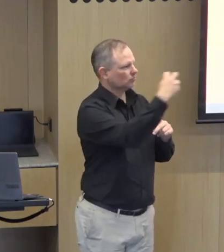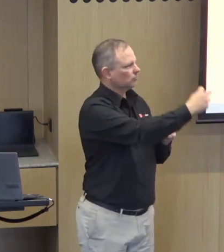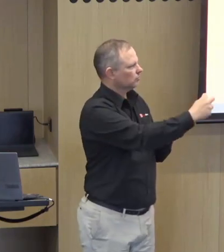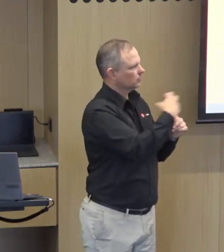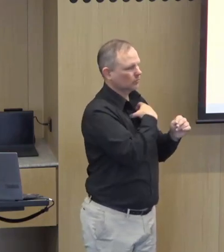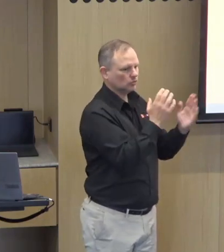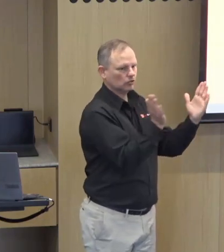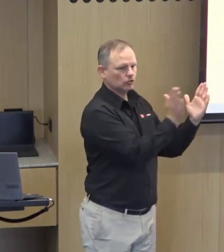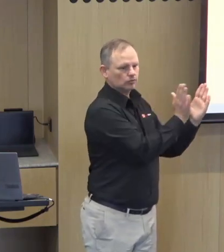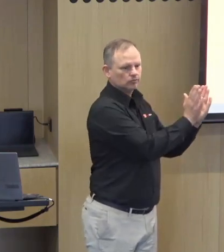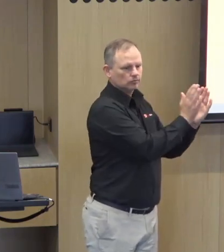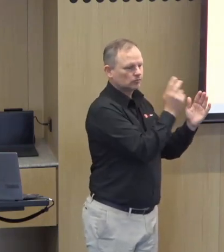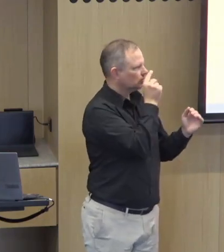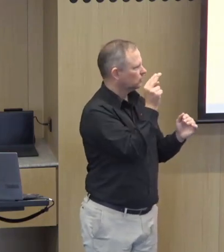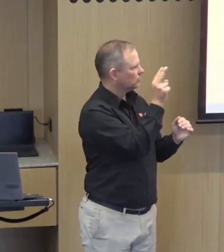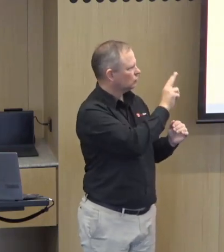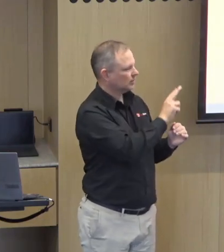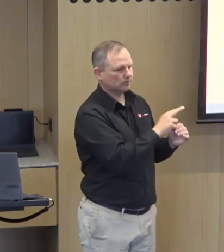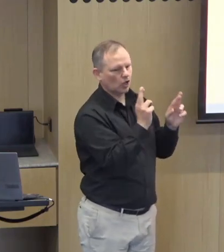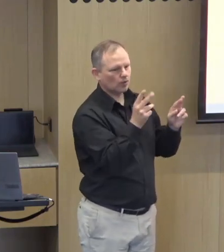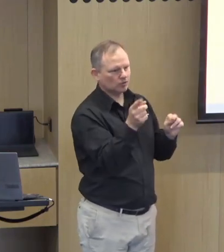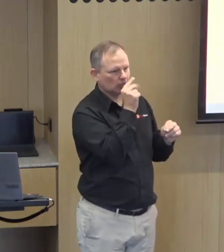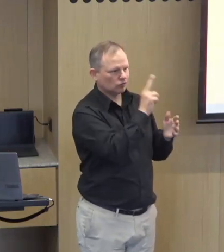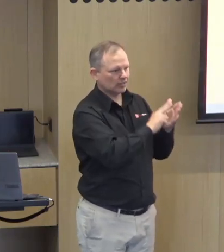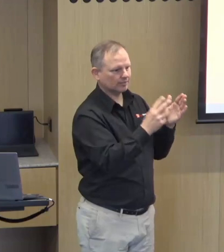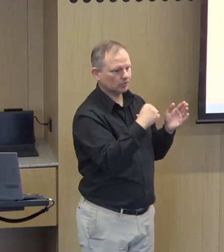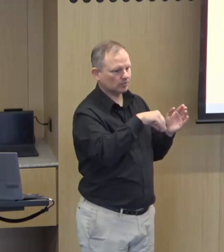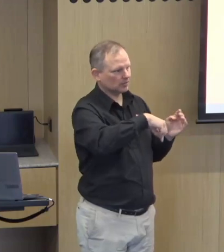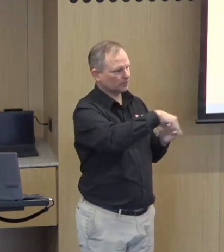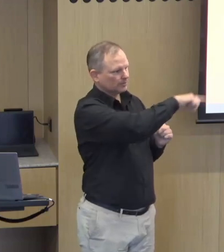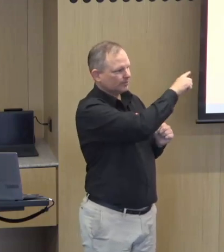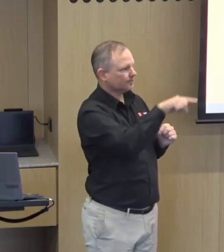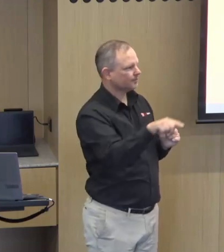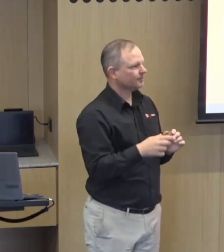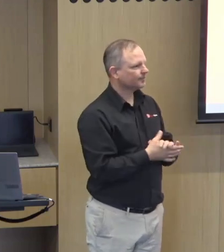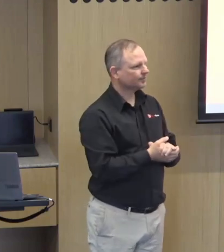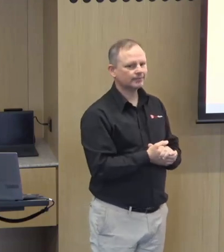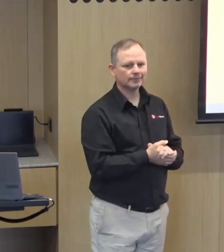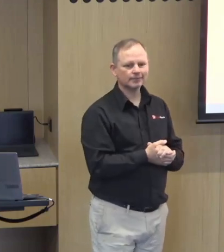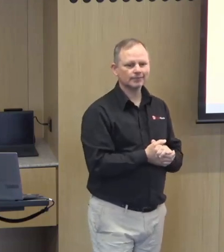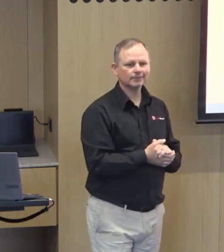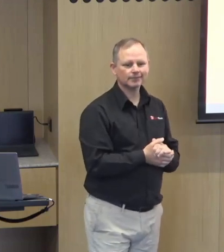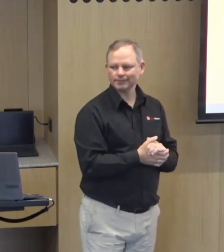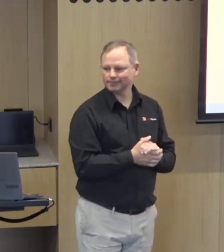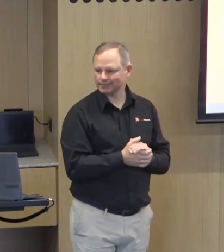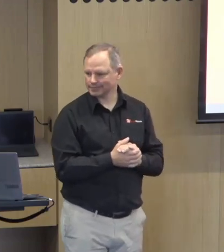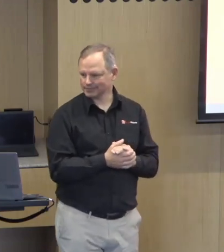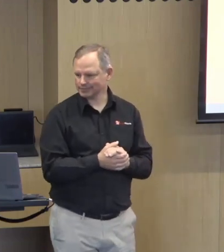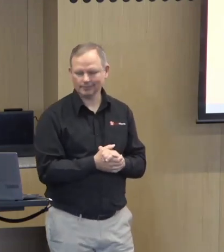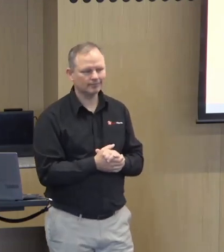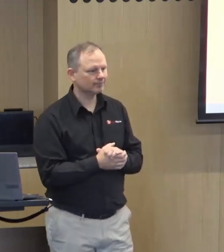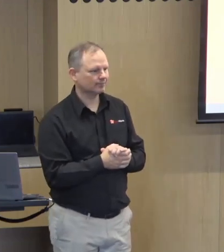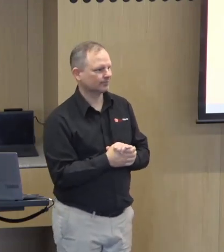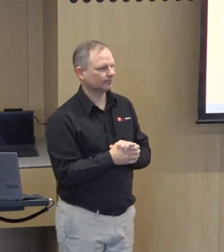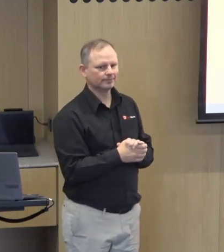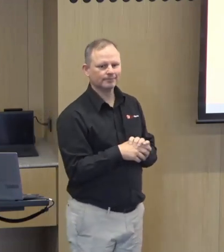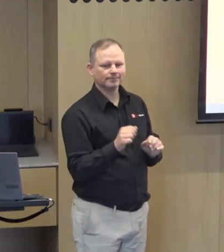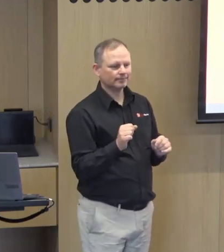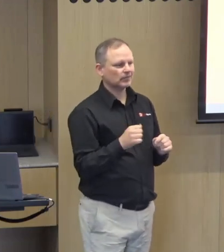The text is not huge, but hopefully where you're sitting, you can see them. But if not, maybe you can relocate to get a better